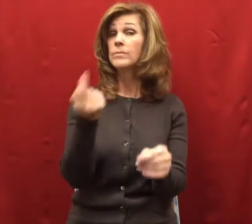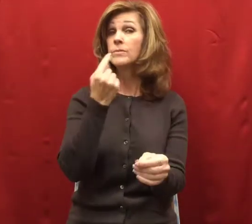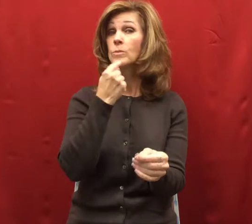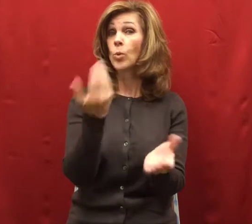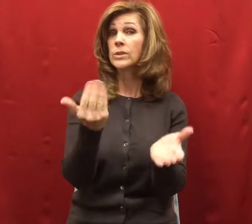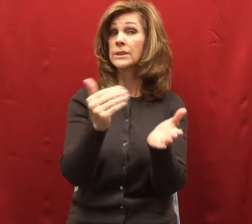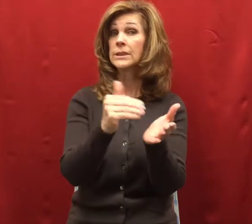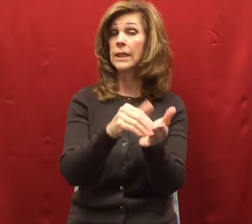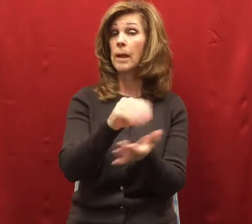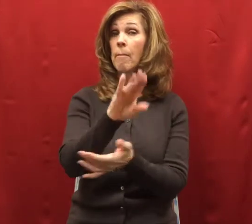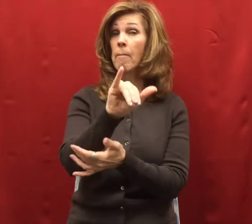Hansel.